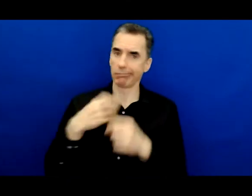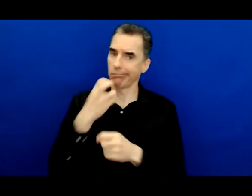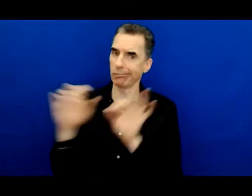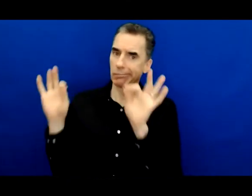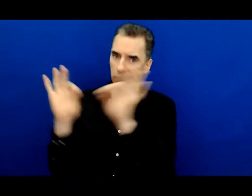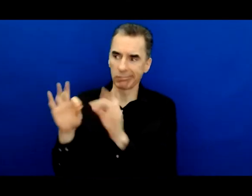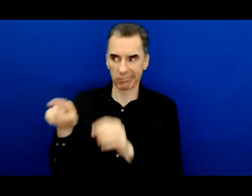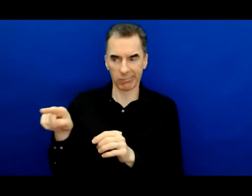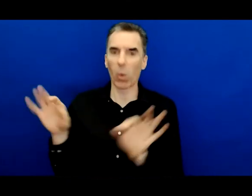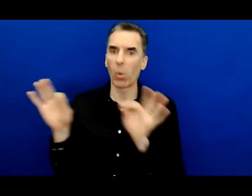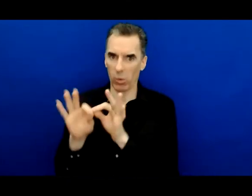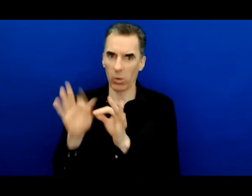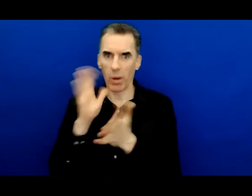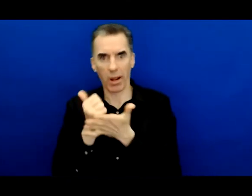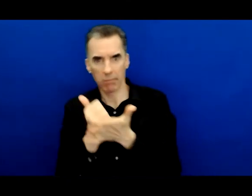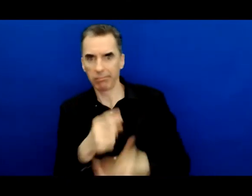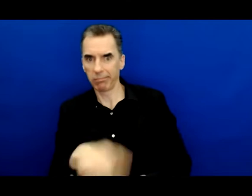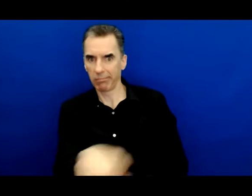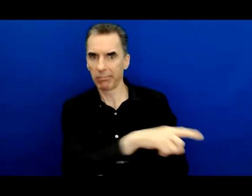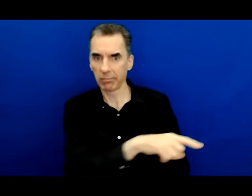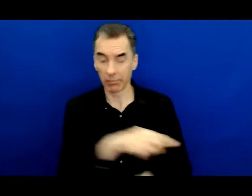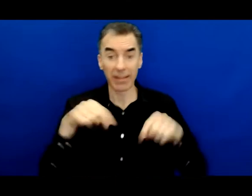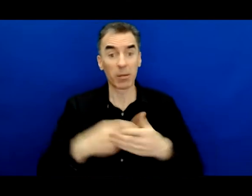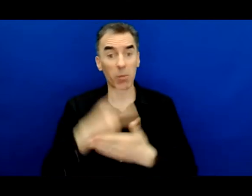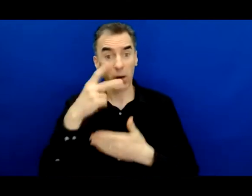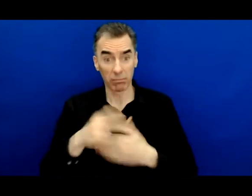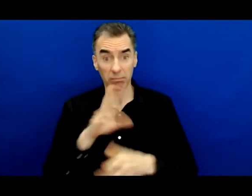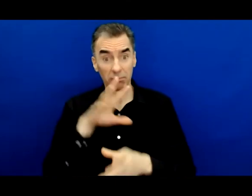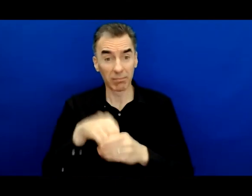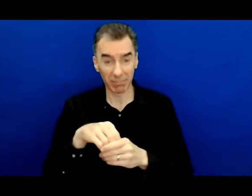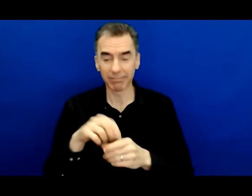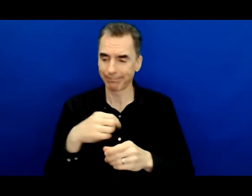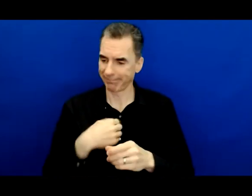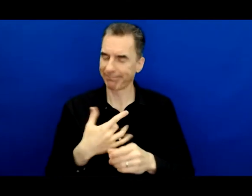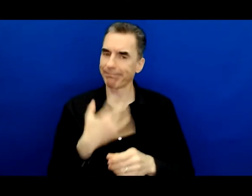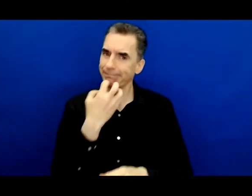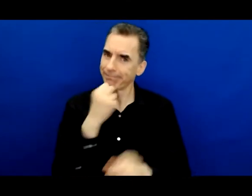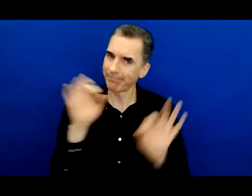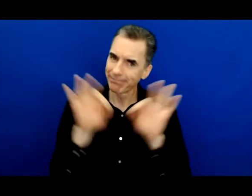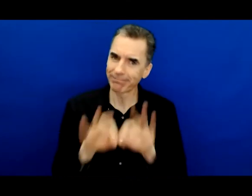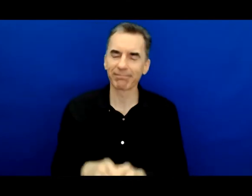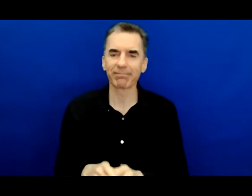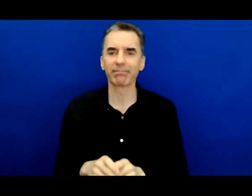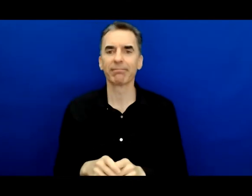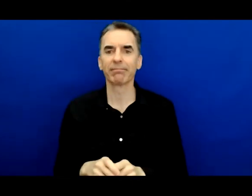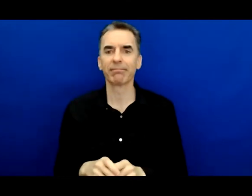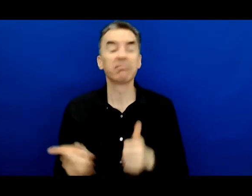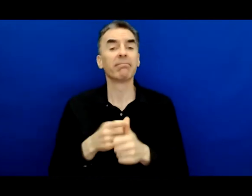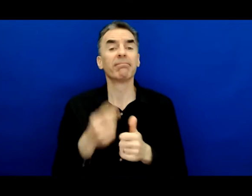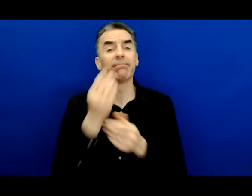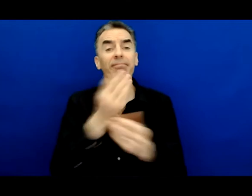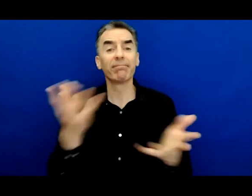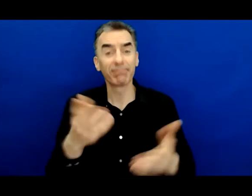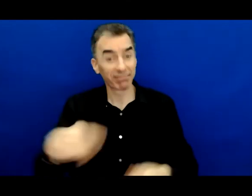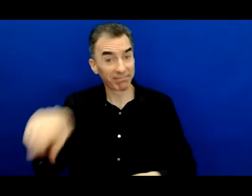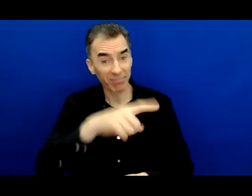So being a part of Rising Scholars has been incredible for me. With that being said, I just want to again say welcome to everyone